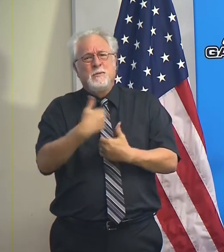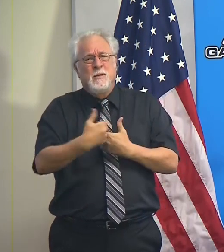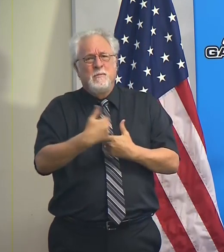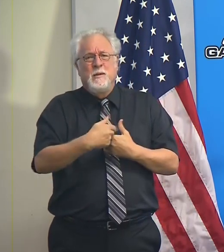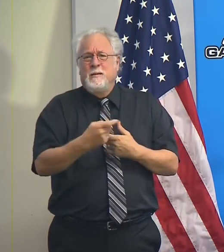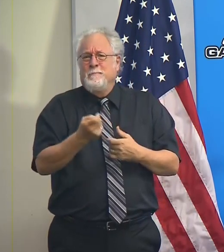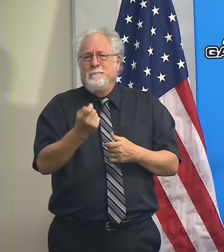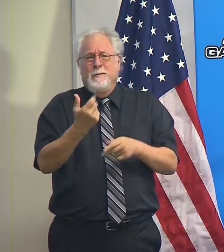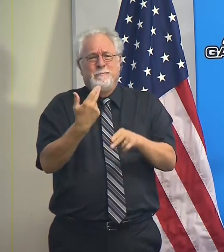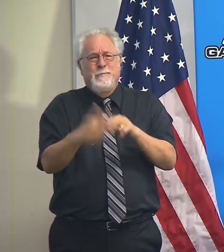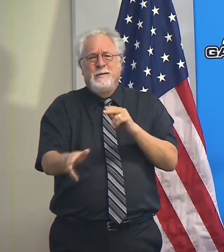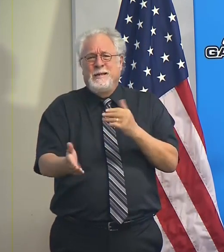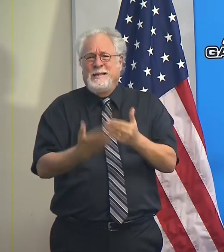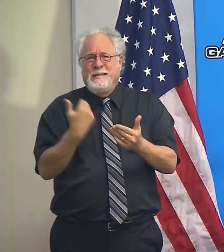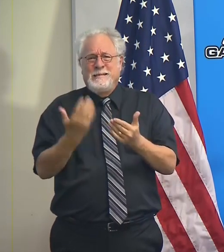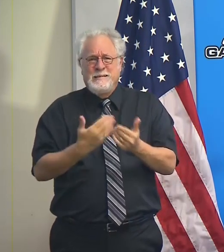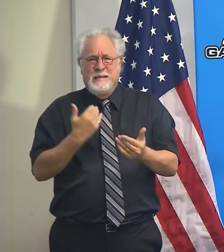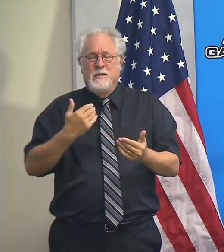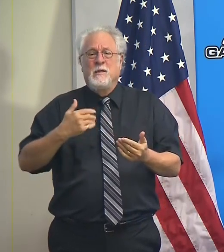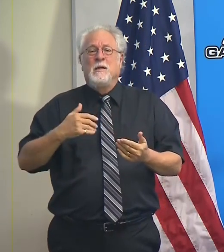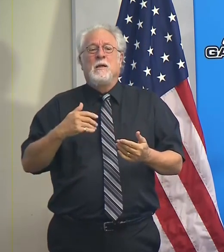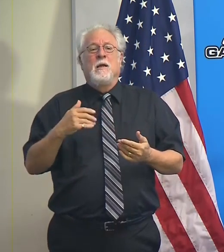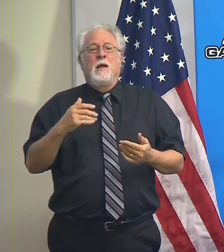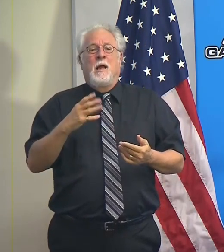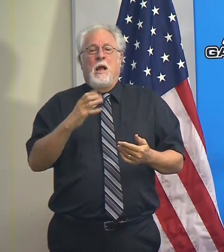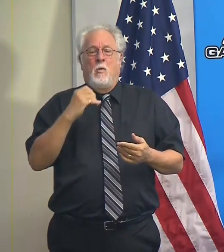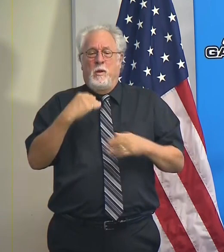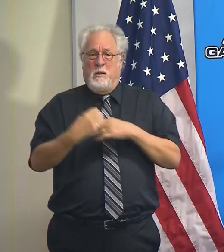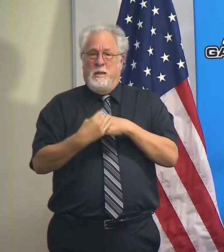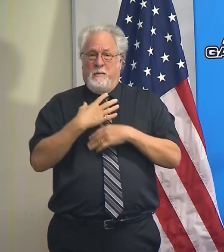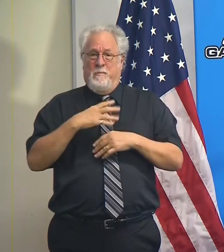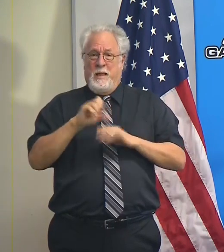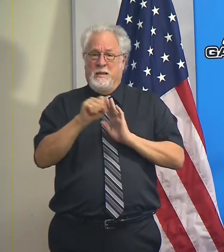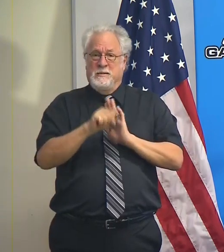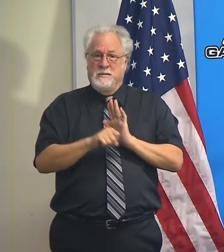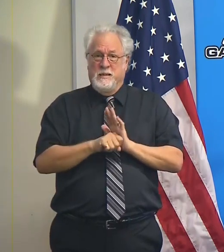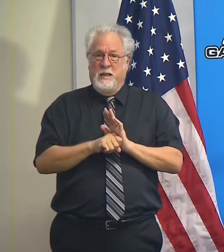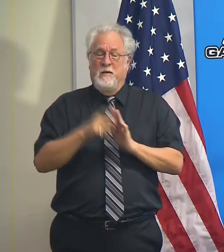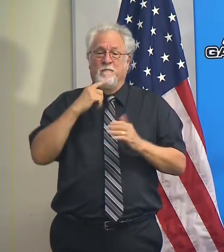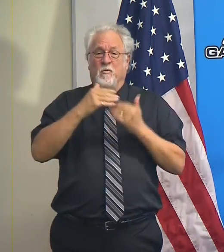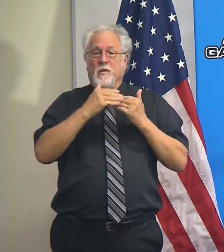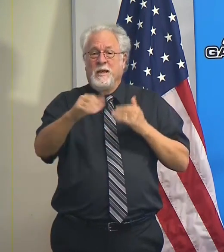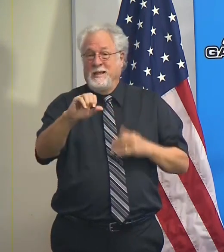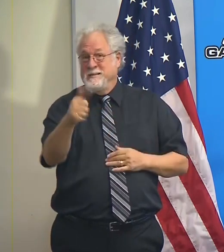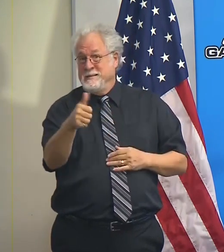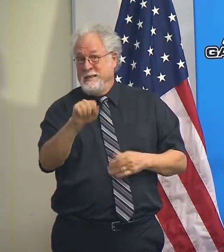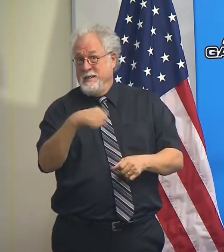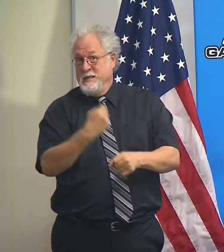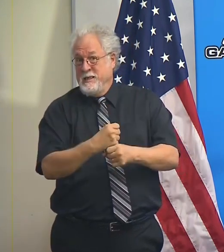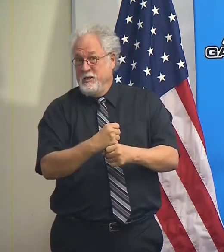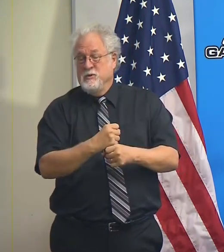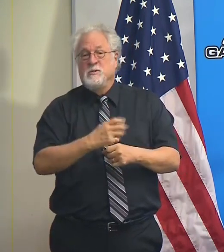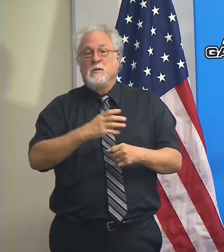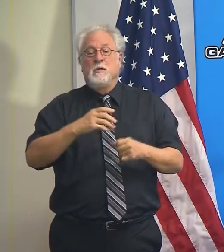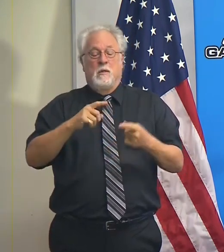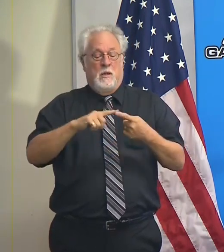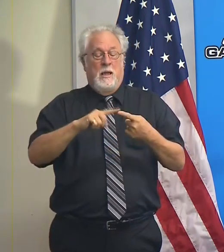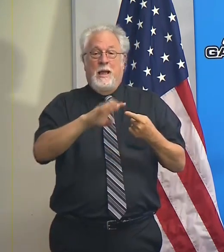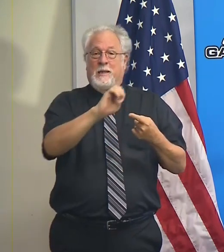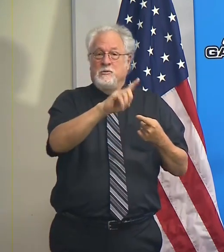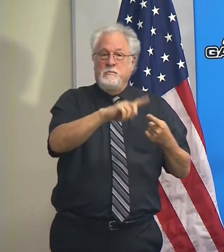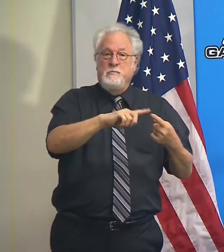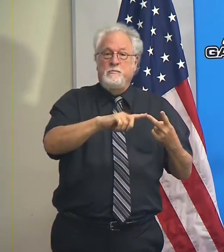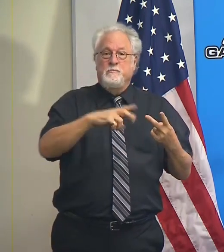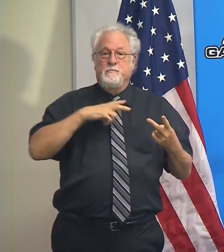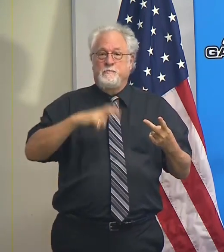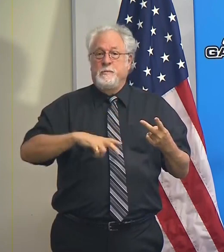just takes a few minutes to fill out a form. It will impact our state for the next 10 years in areas of education,